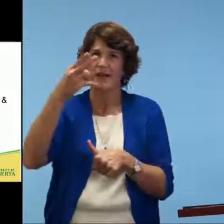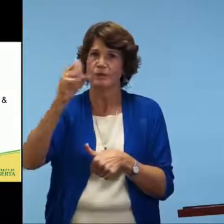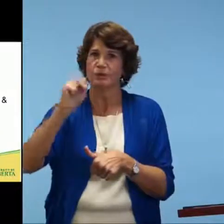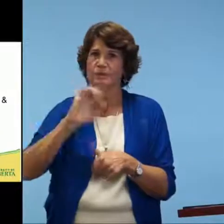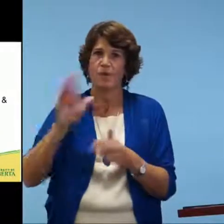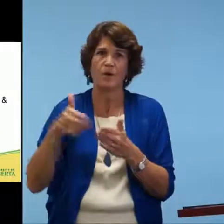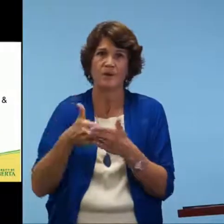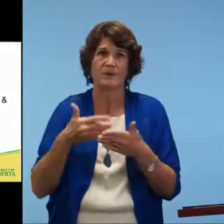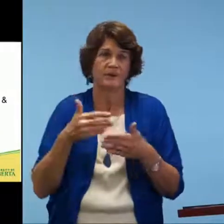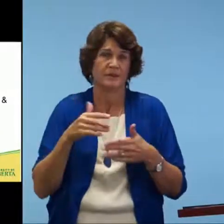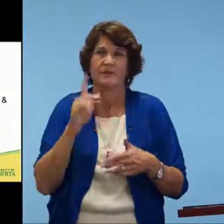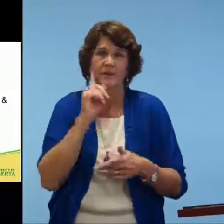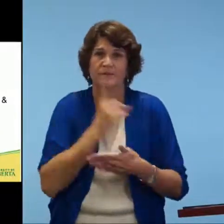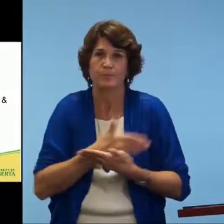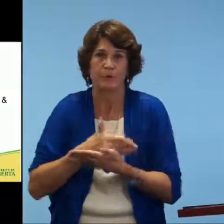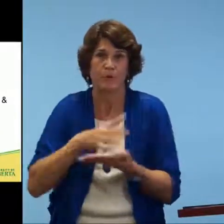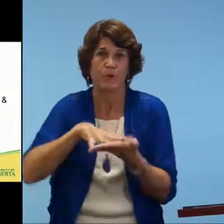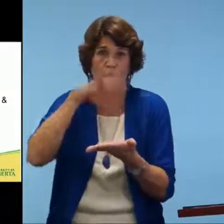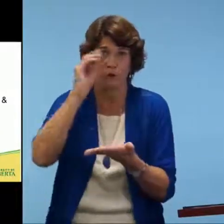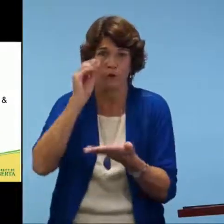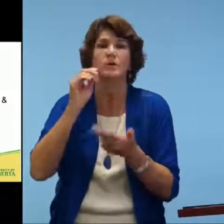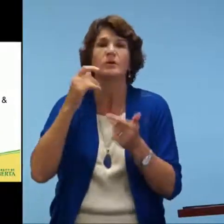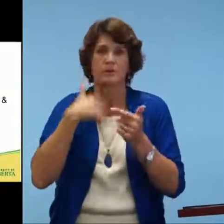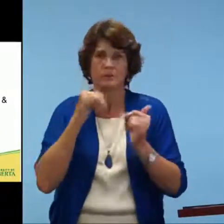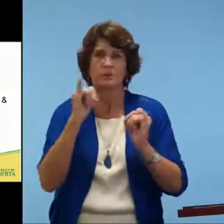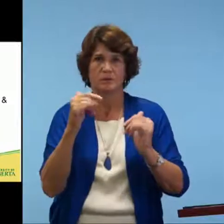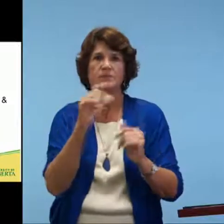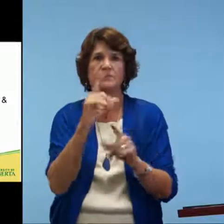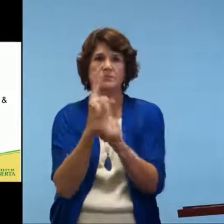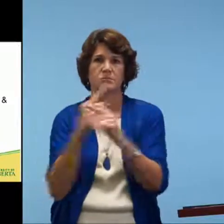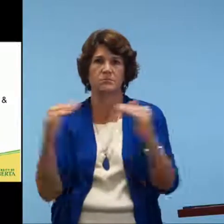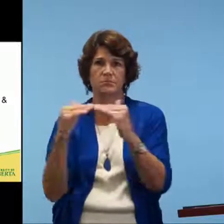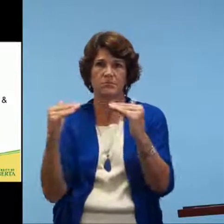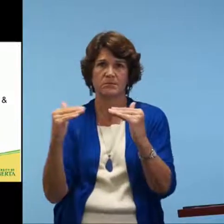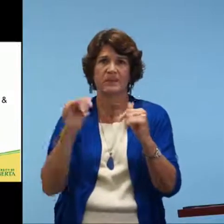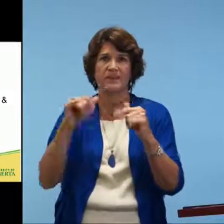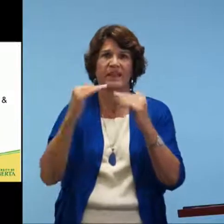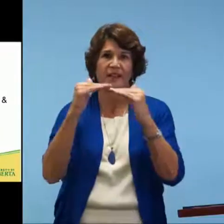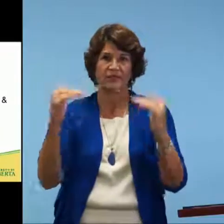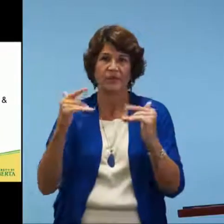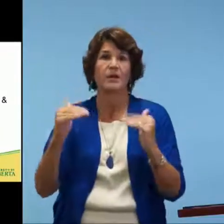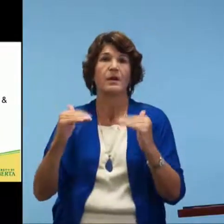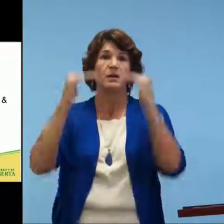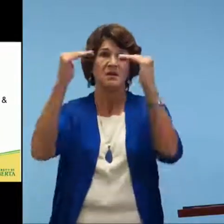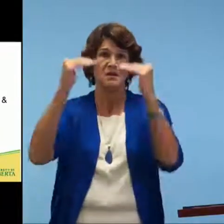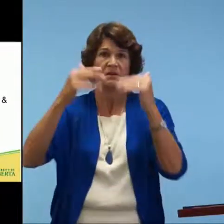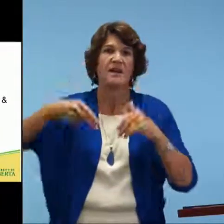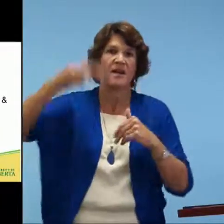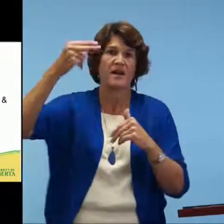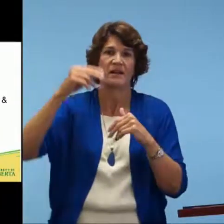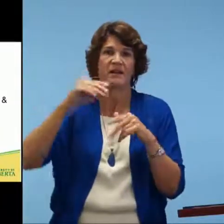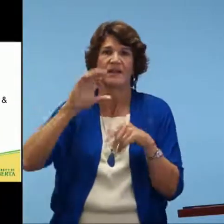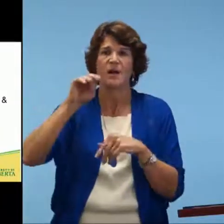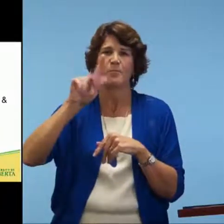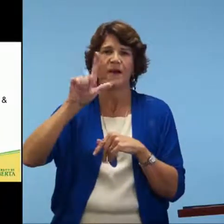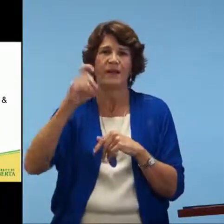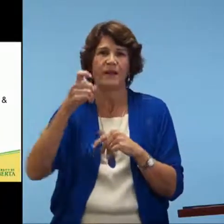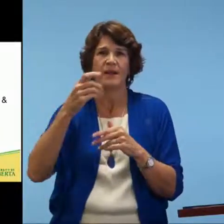first seven handshakes that infants, deaf infants, would learn. So they go to that level first. And then,